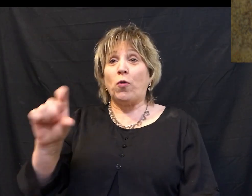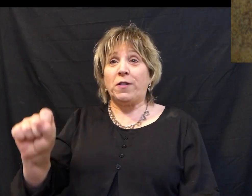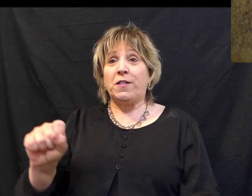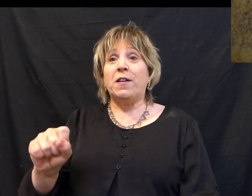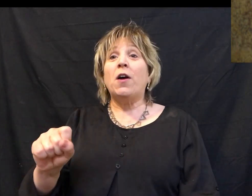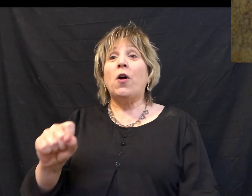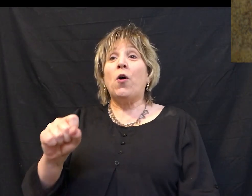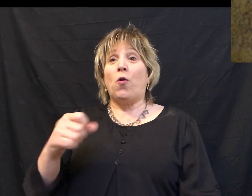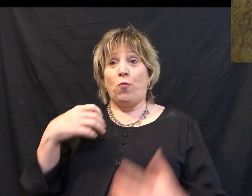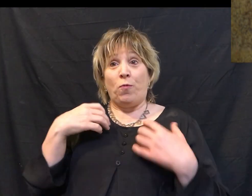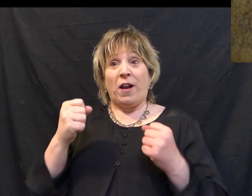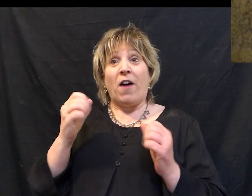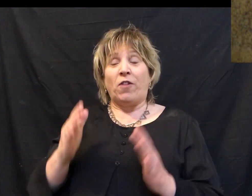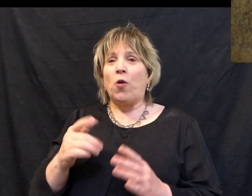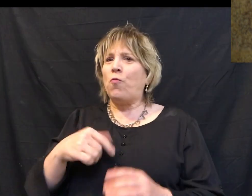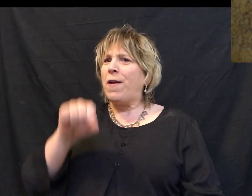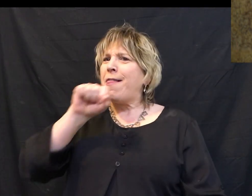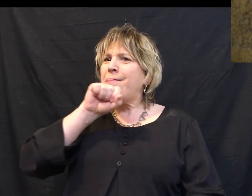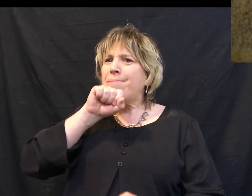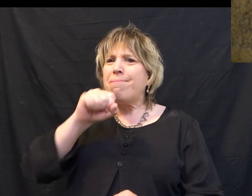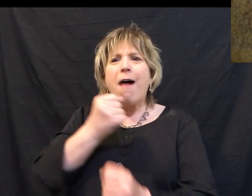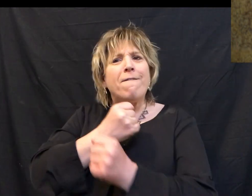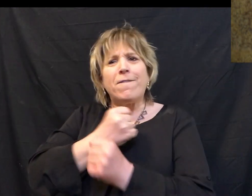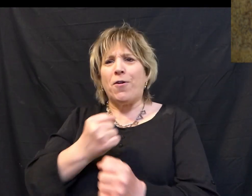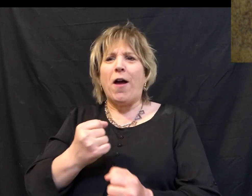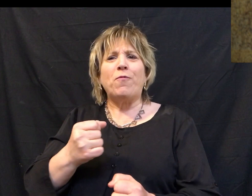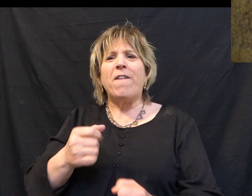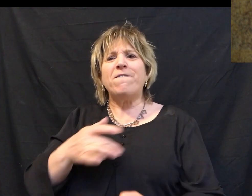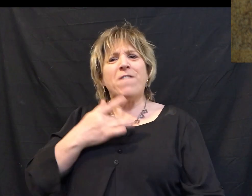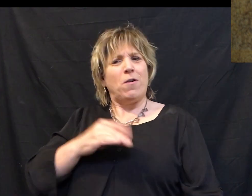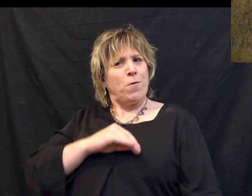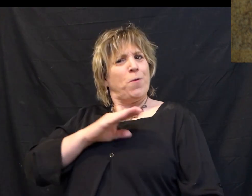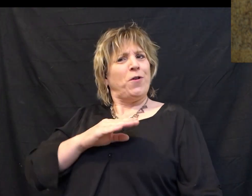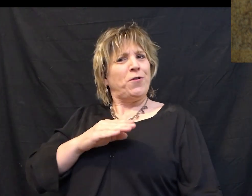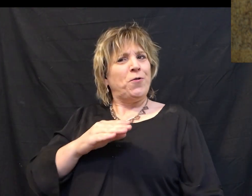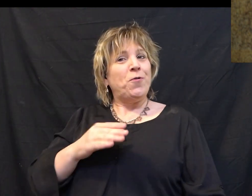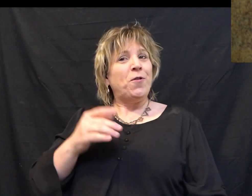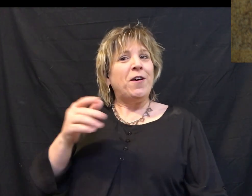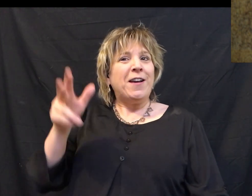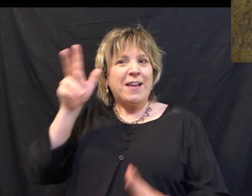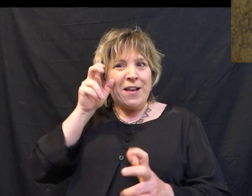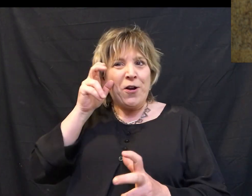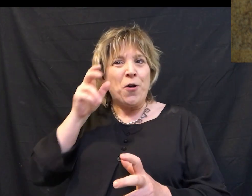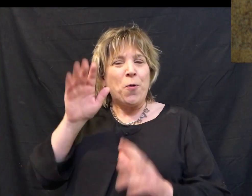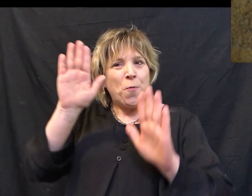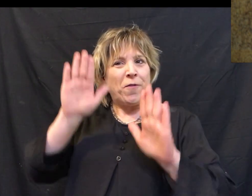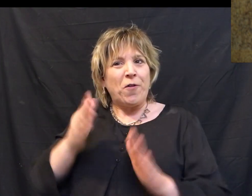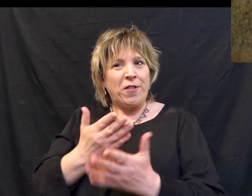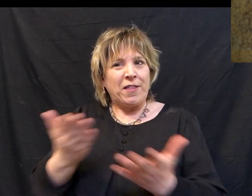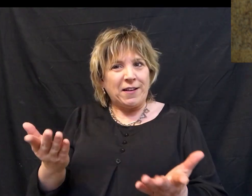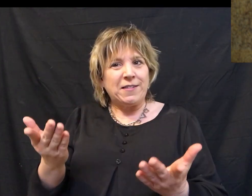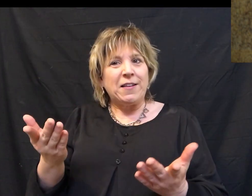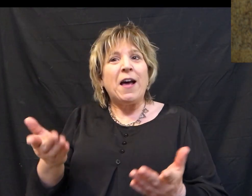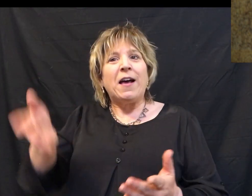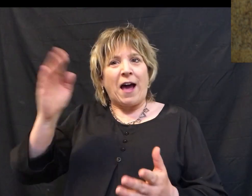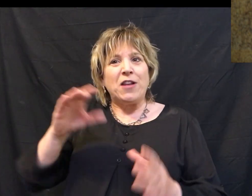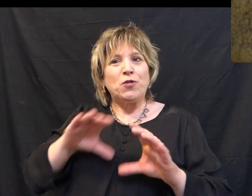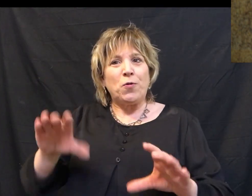Crossroads Recovery. We love you guys, and we are so honored to hear the great things that God is doing inside of your